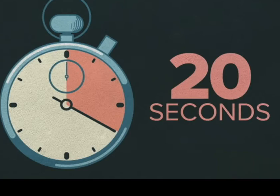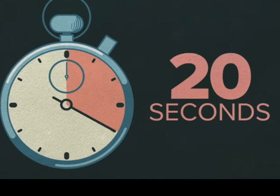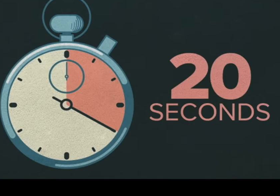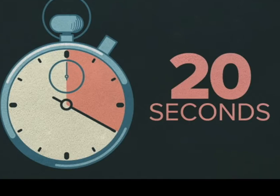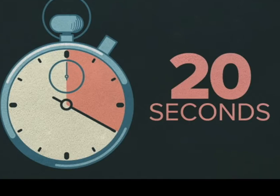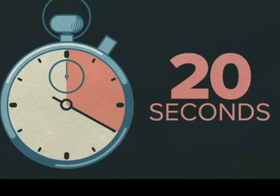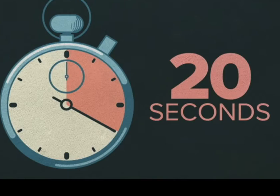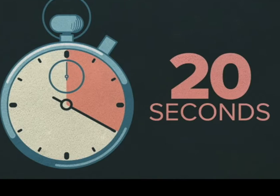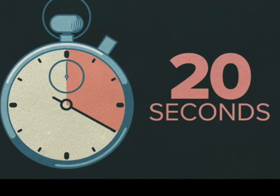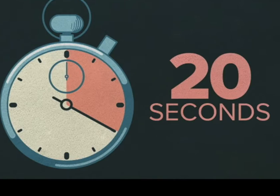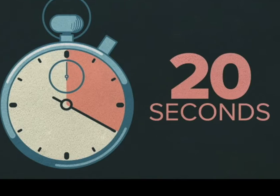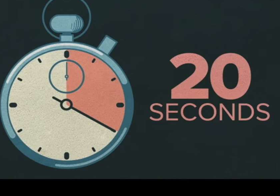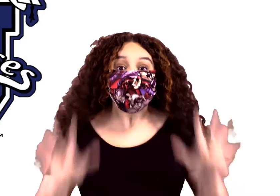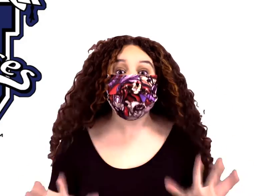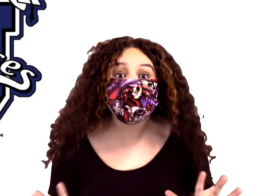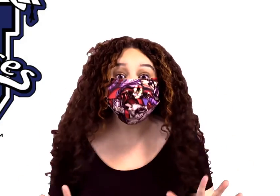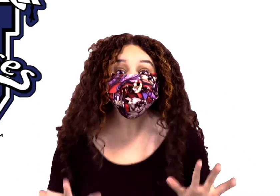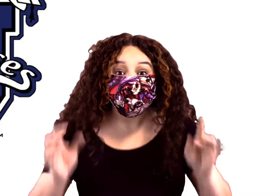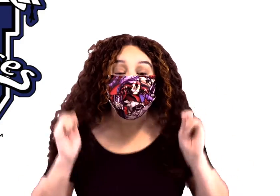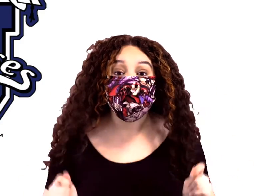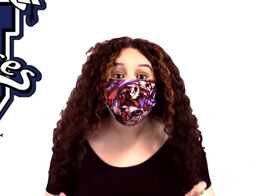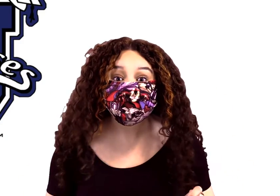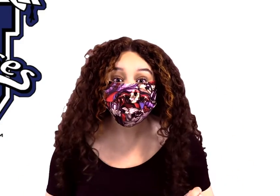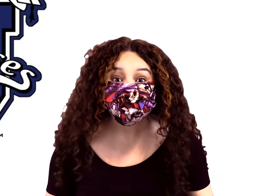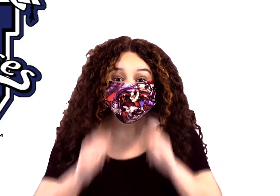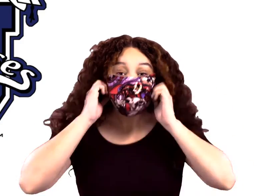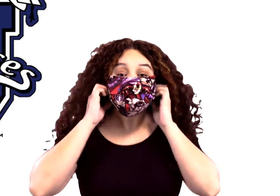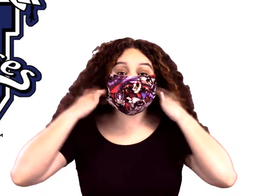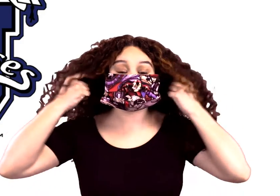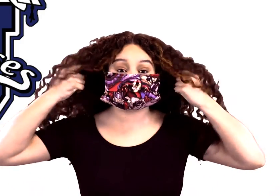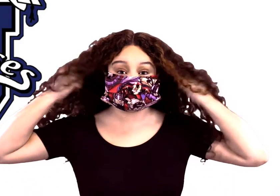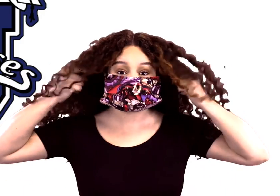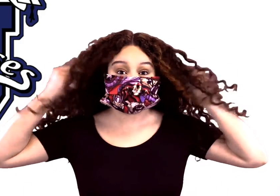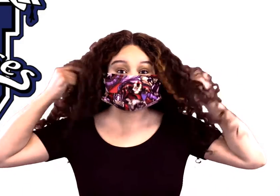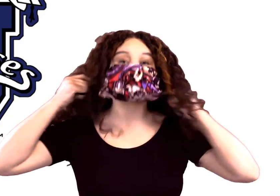and all of us keep our masks